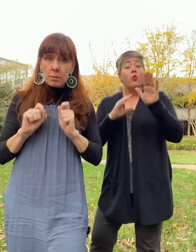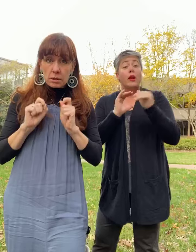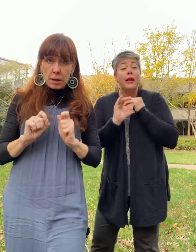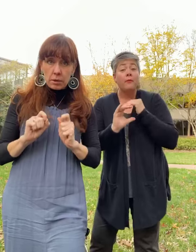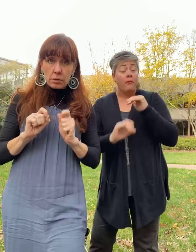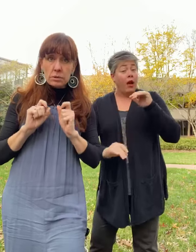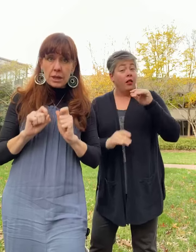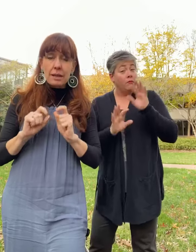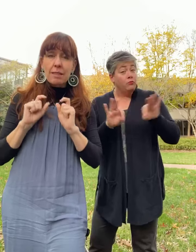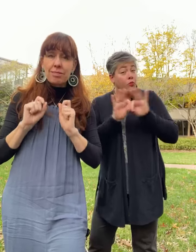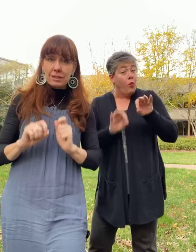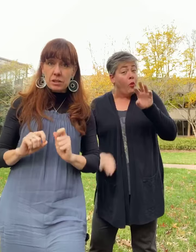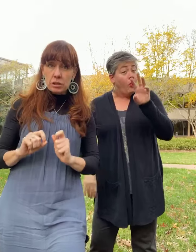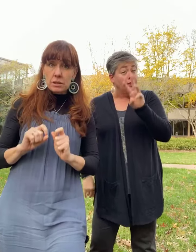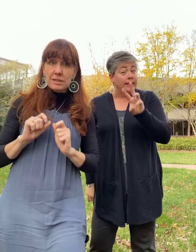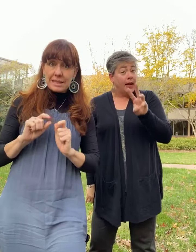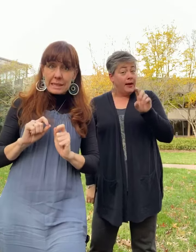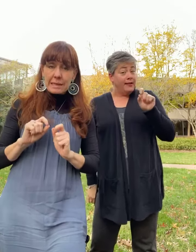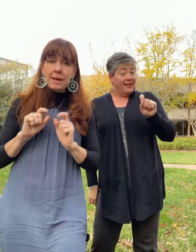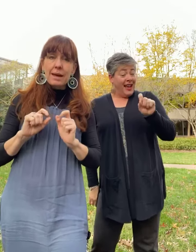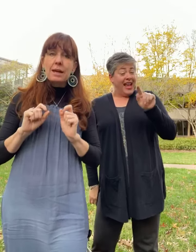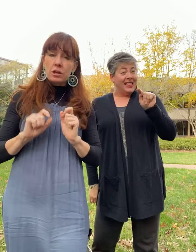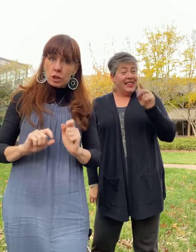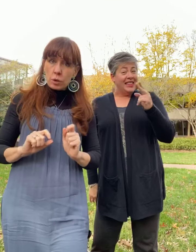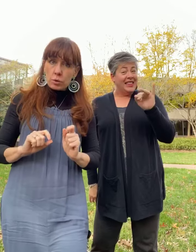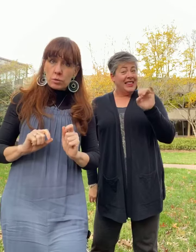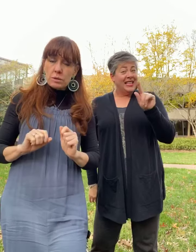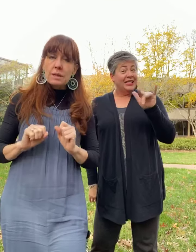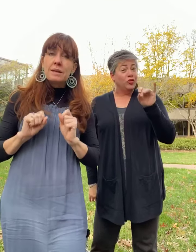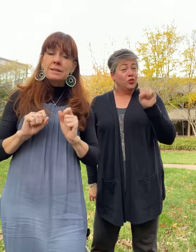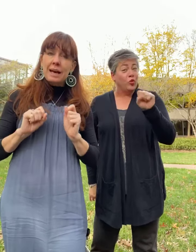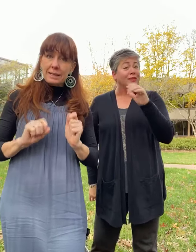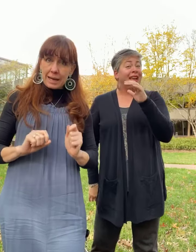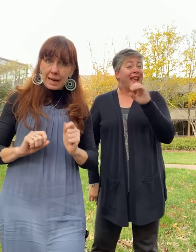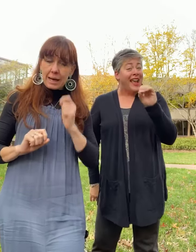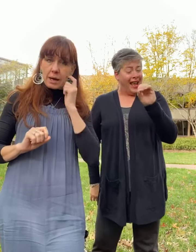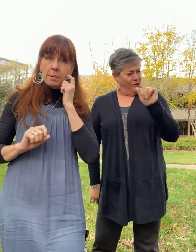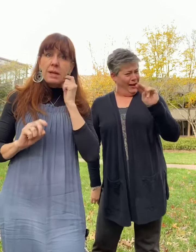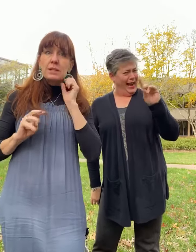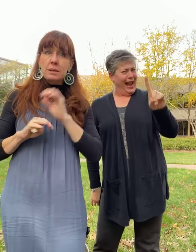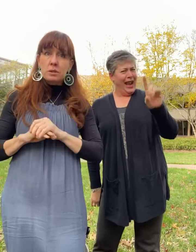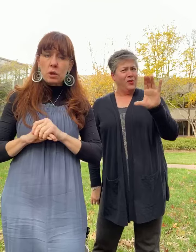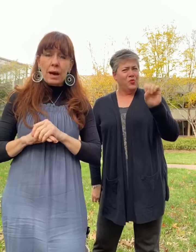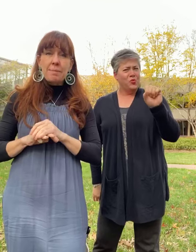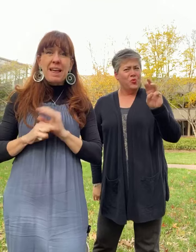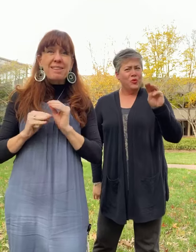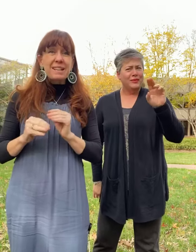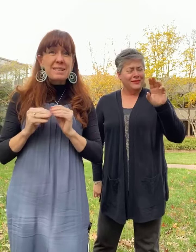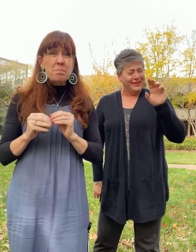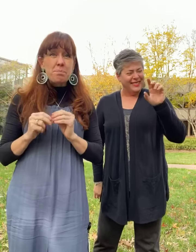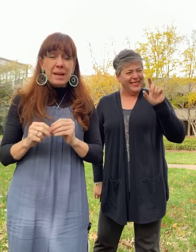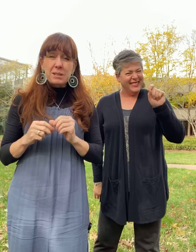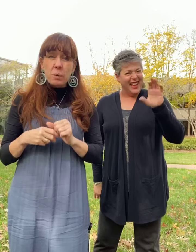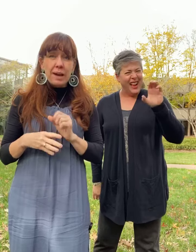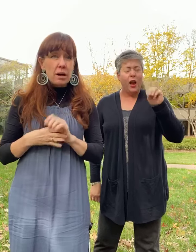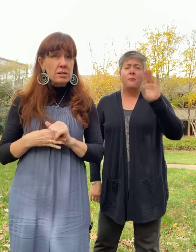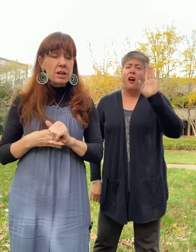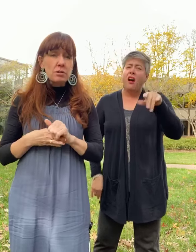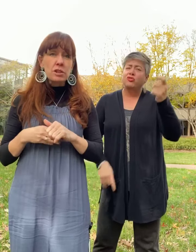.thistlesandcoos.com. Subscribe. That's the best way also to